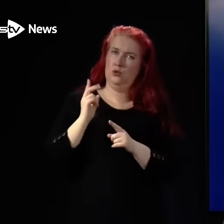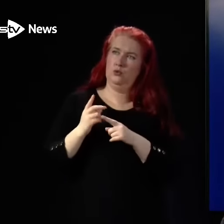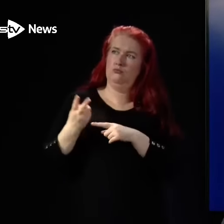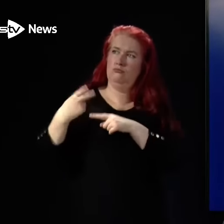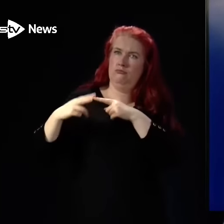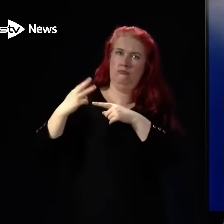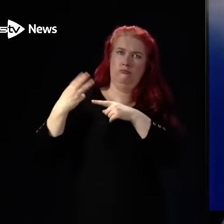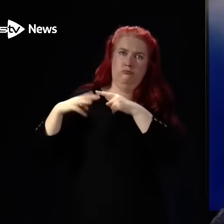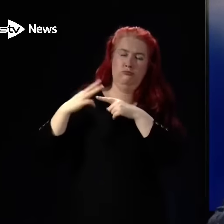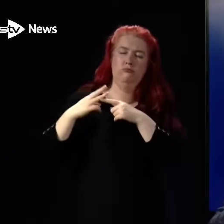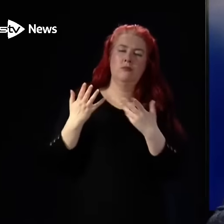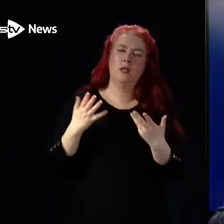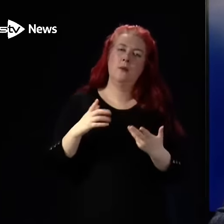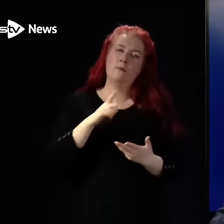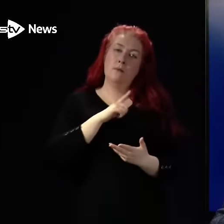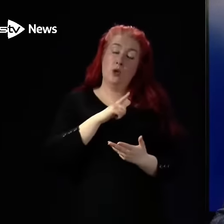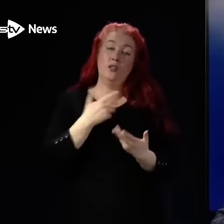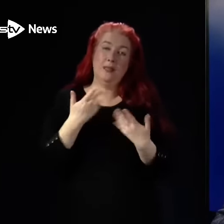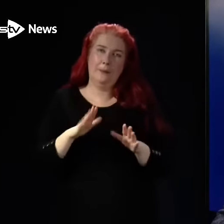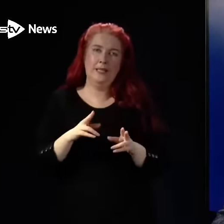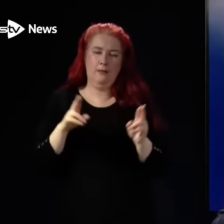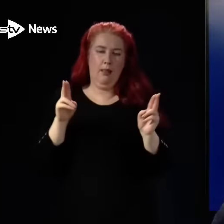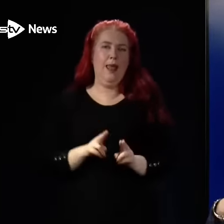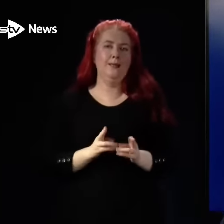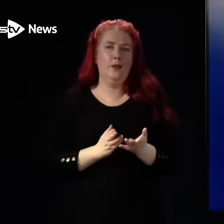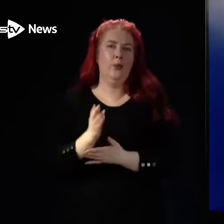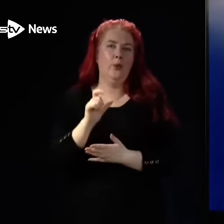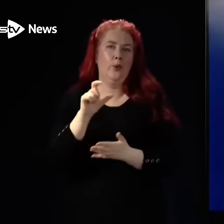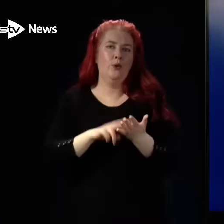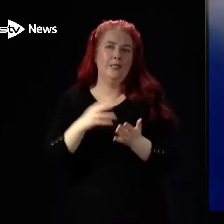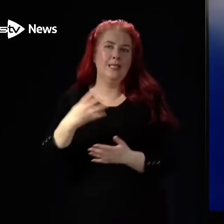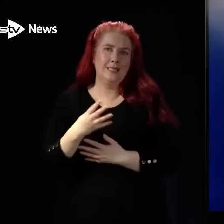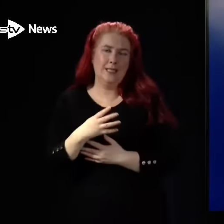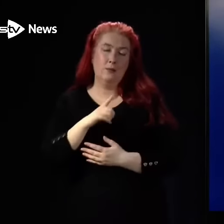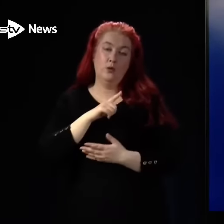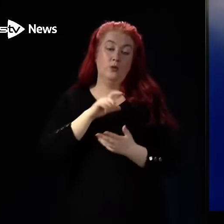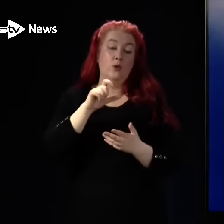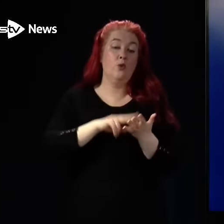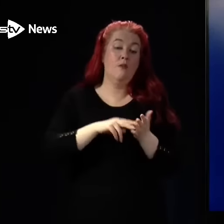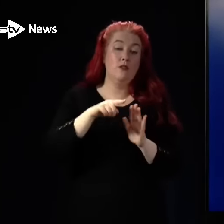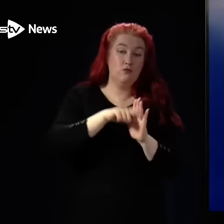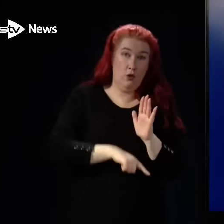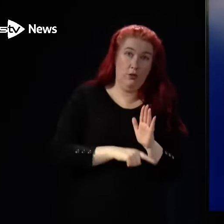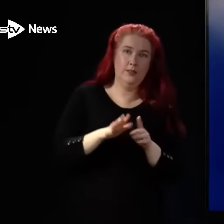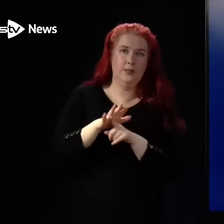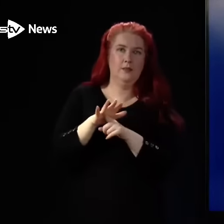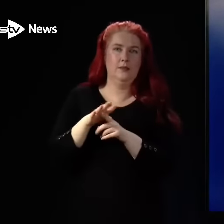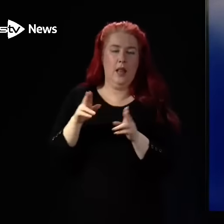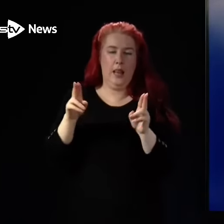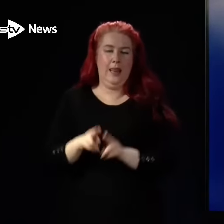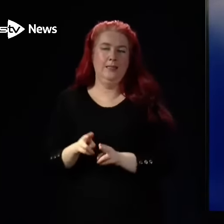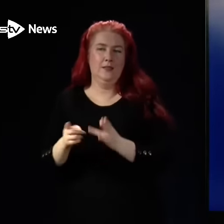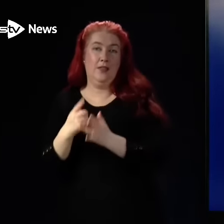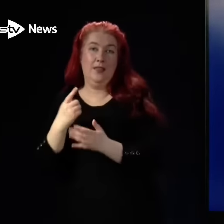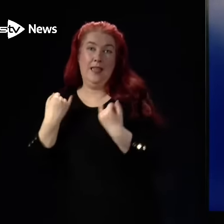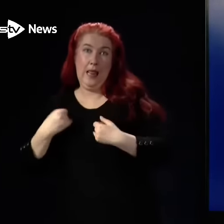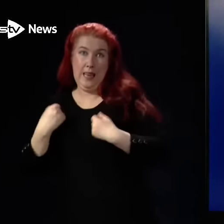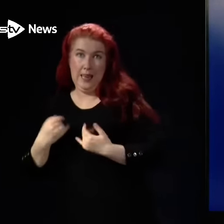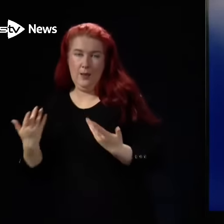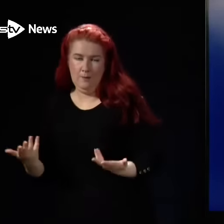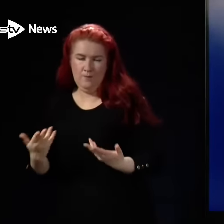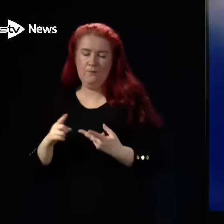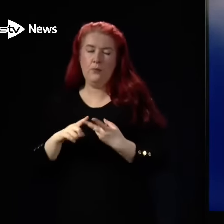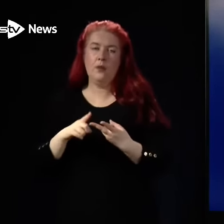least because it has been suppressed over COVID by the same restrictions that have suppressed COVID. But even by